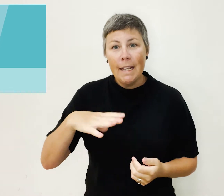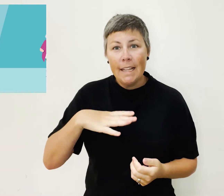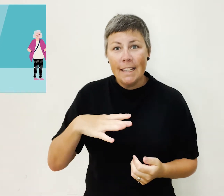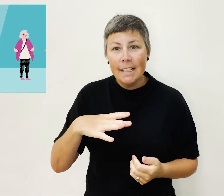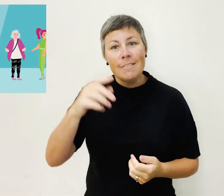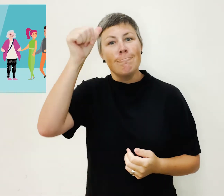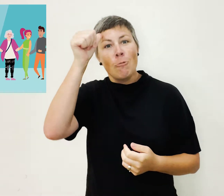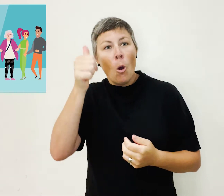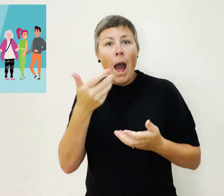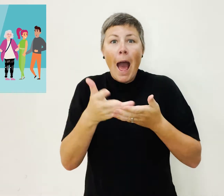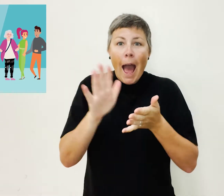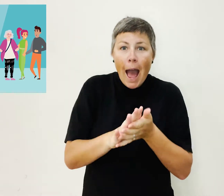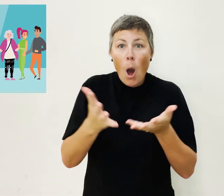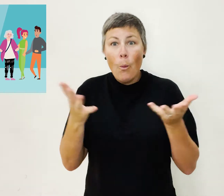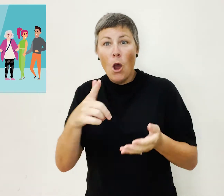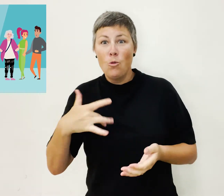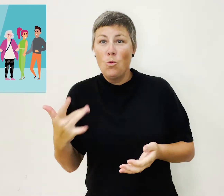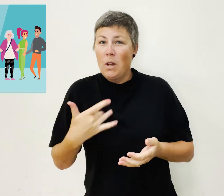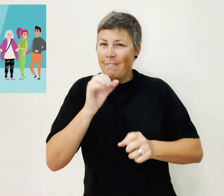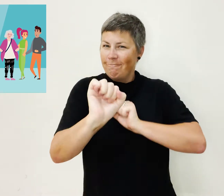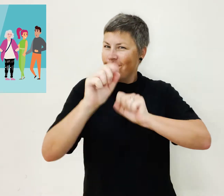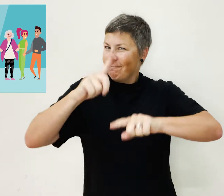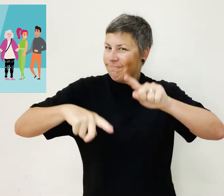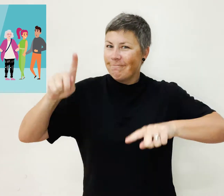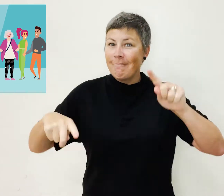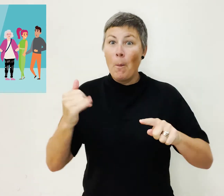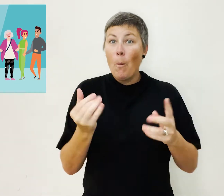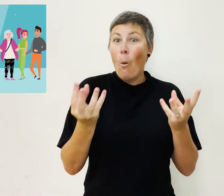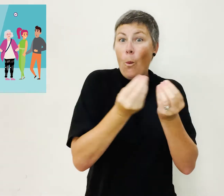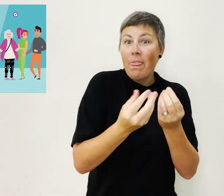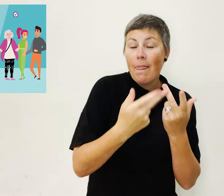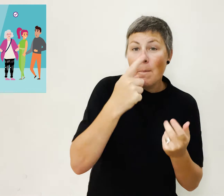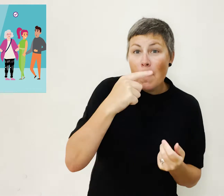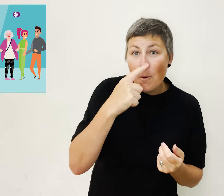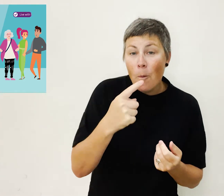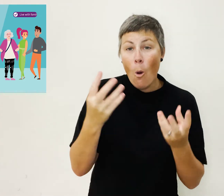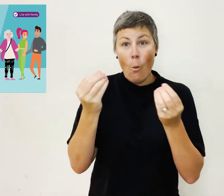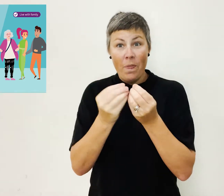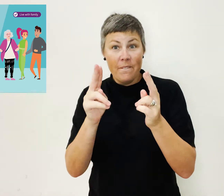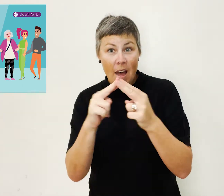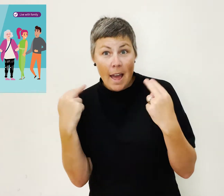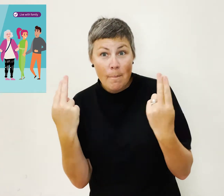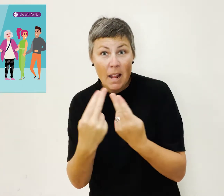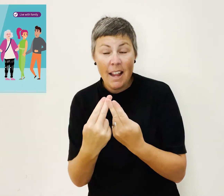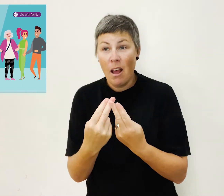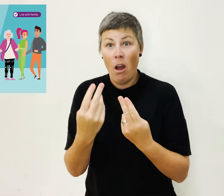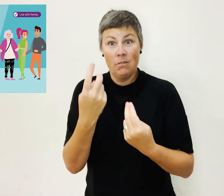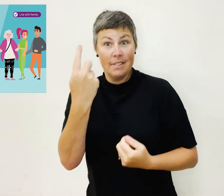are different. You might live with others, live on your own, live with family or have another arrangement.